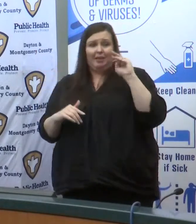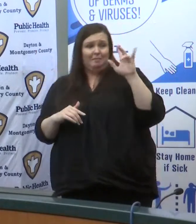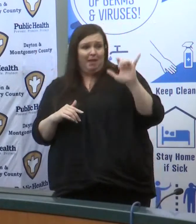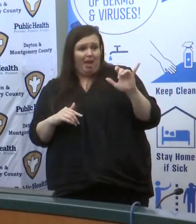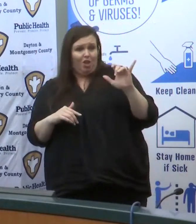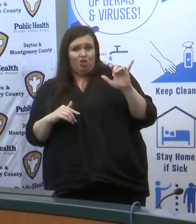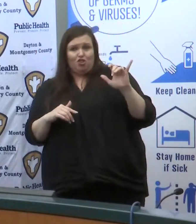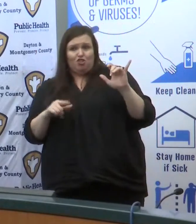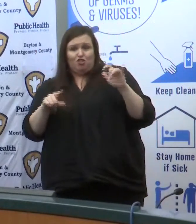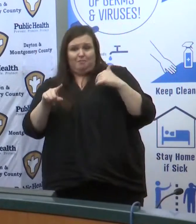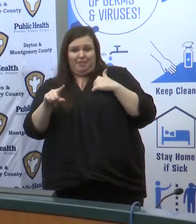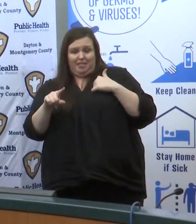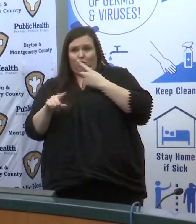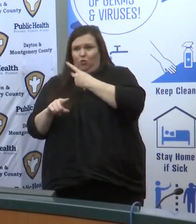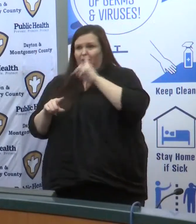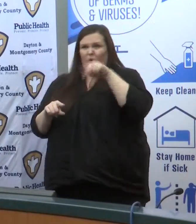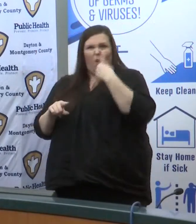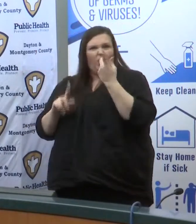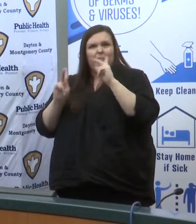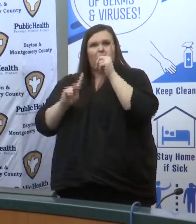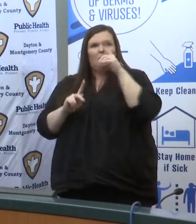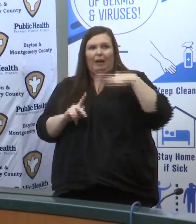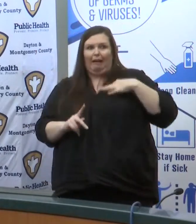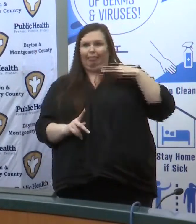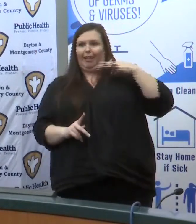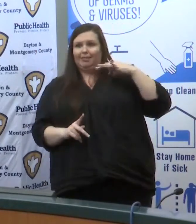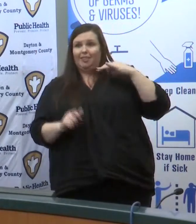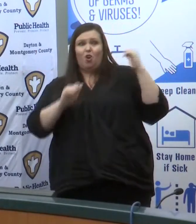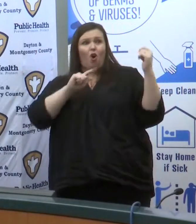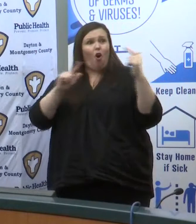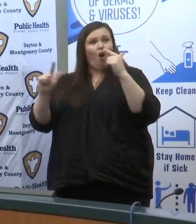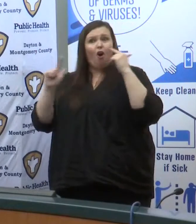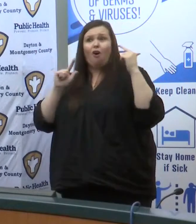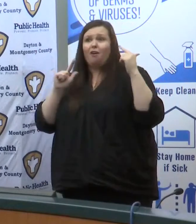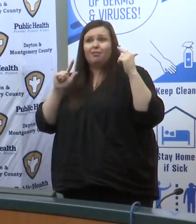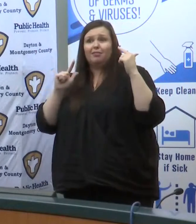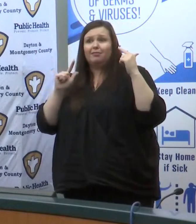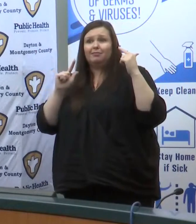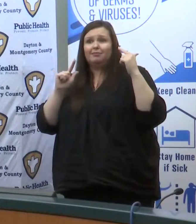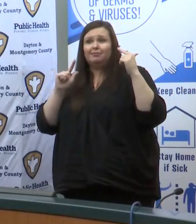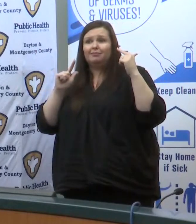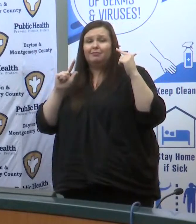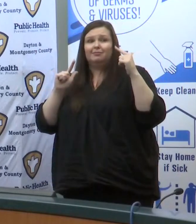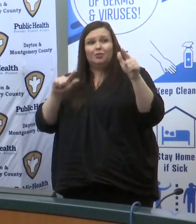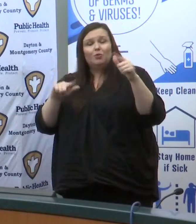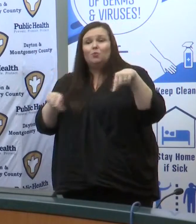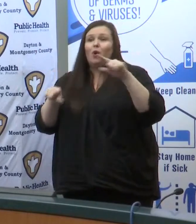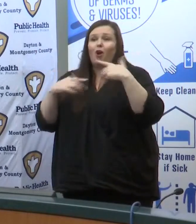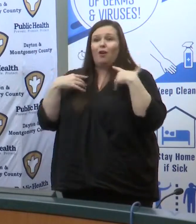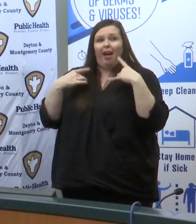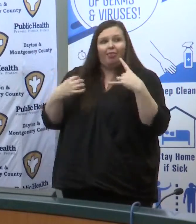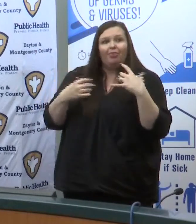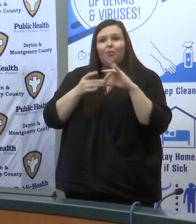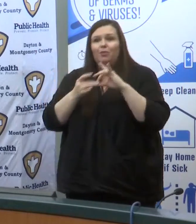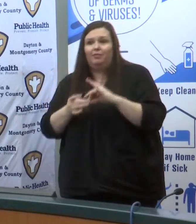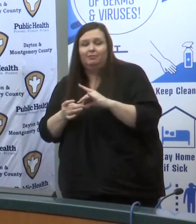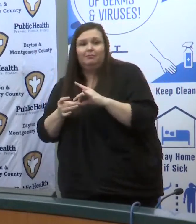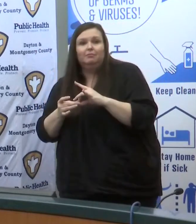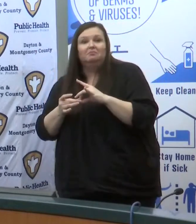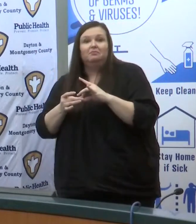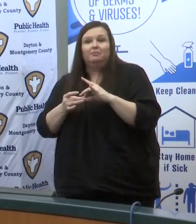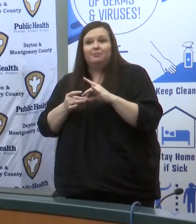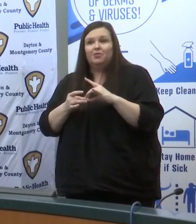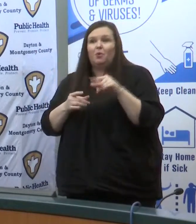the only two elected officials here everyone else is is help as it should be but we're all working together to make this